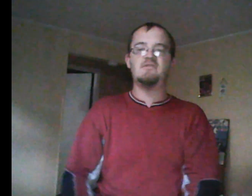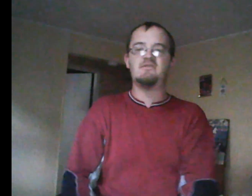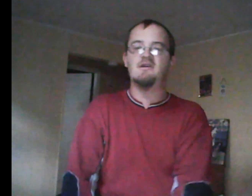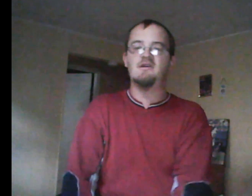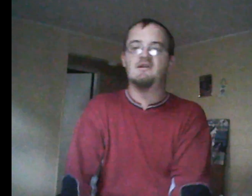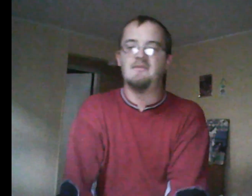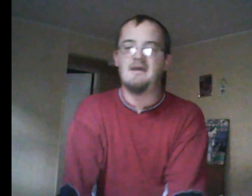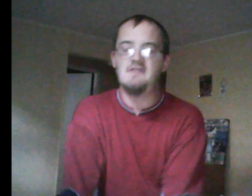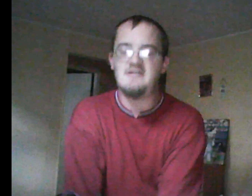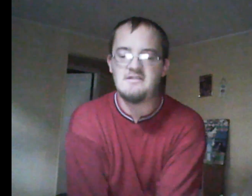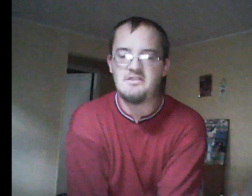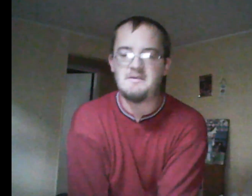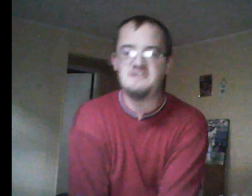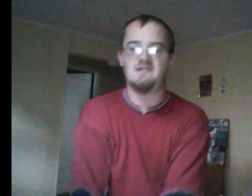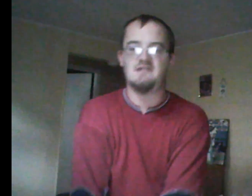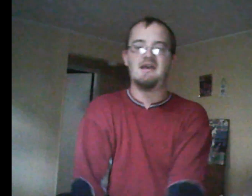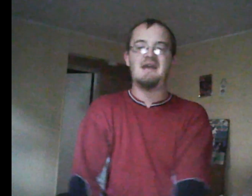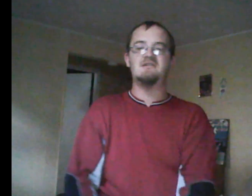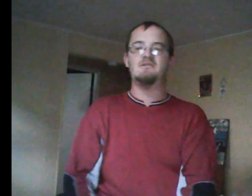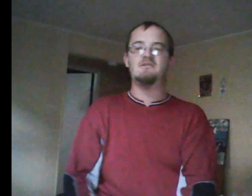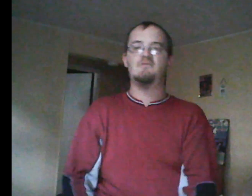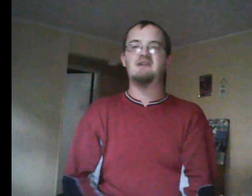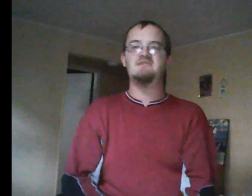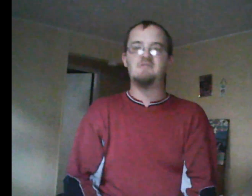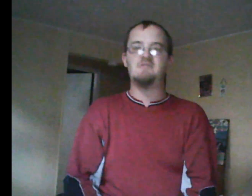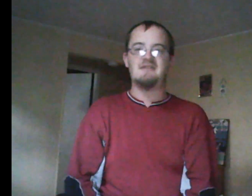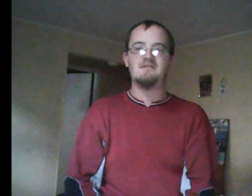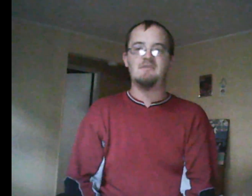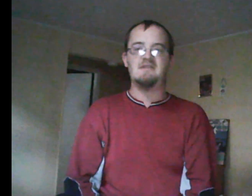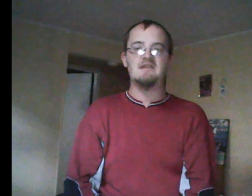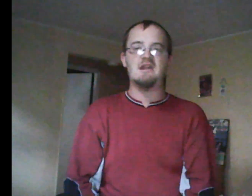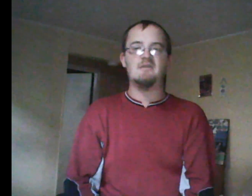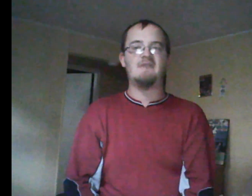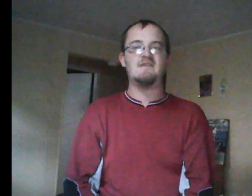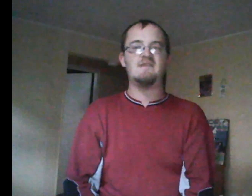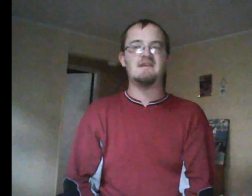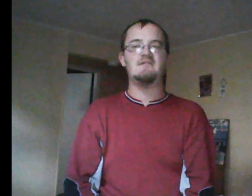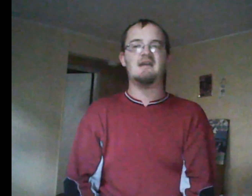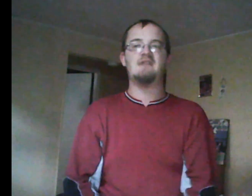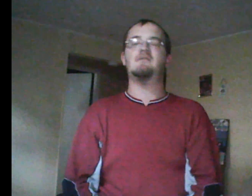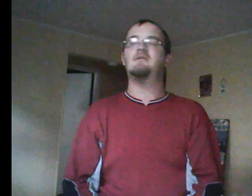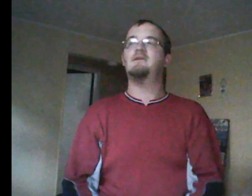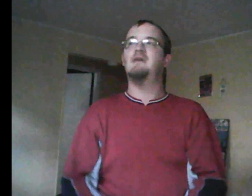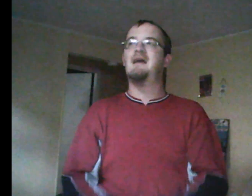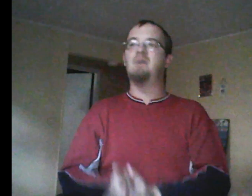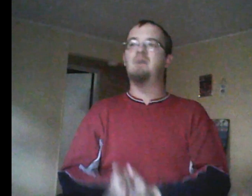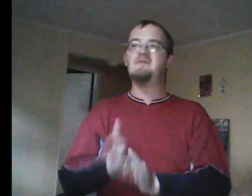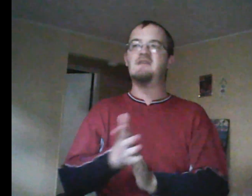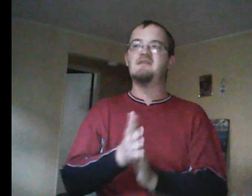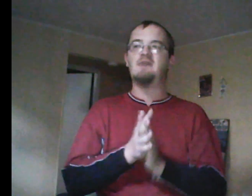take the suspension. And Radich is upset. He does it anyway. I think he knew he had to. And part of me thinks that Radich had to because he was